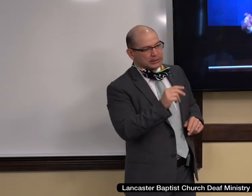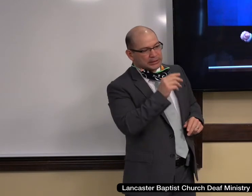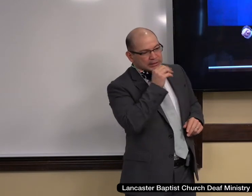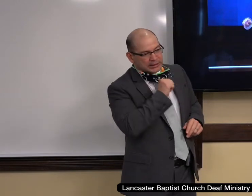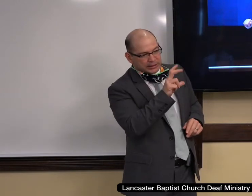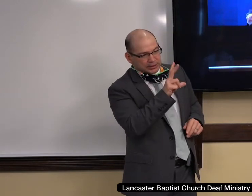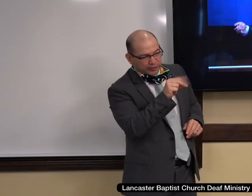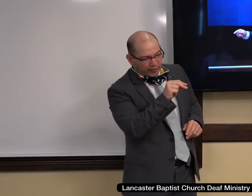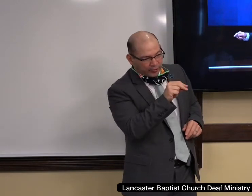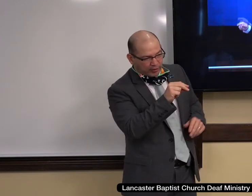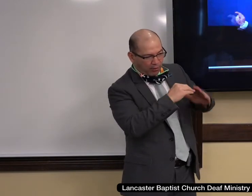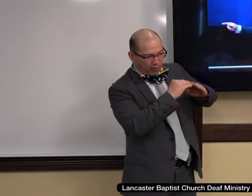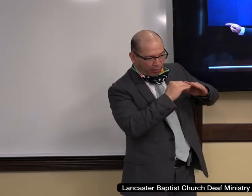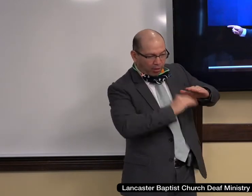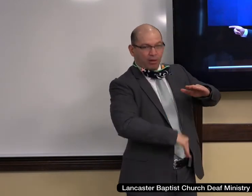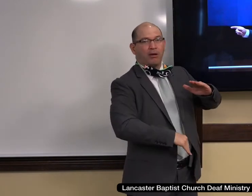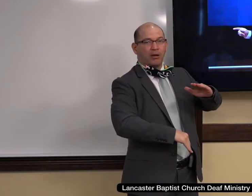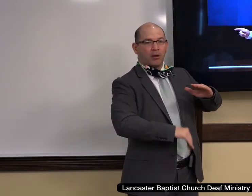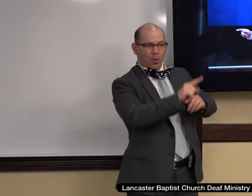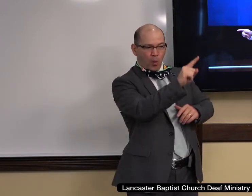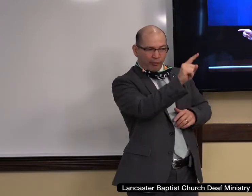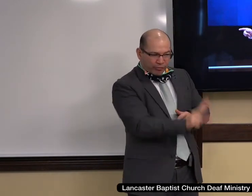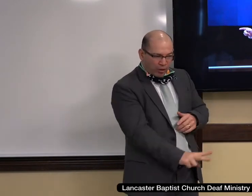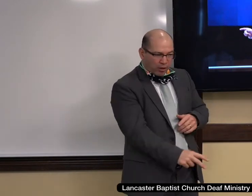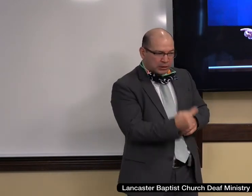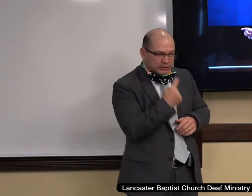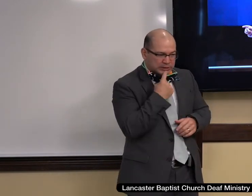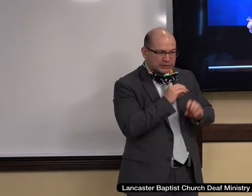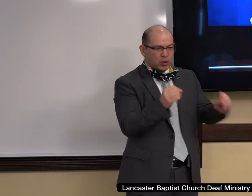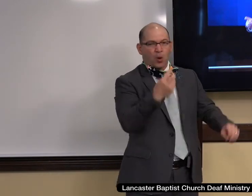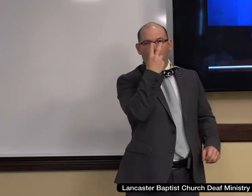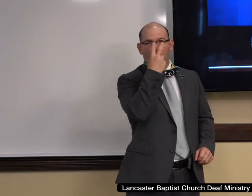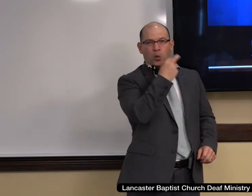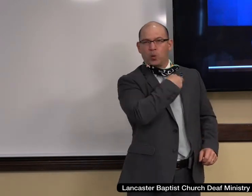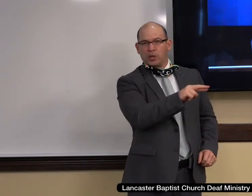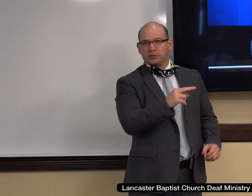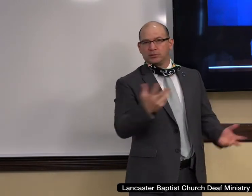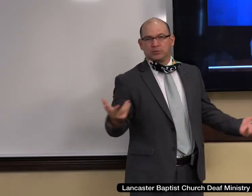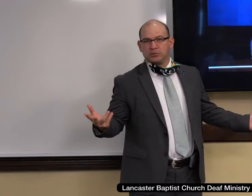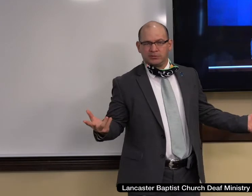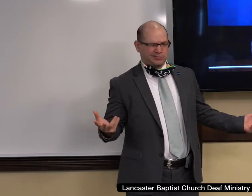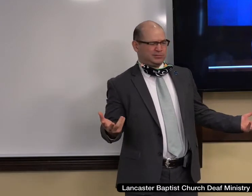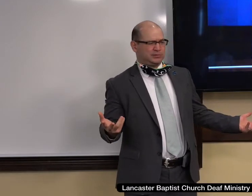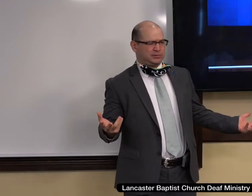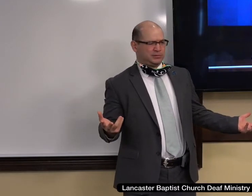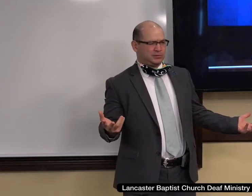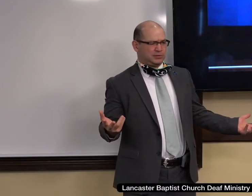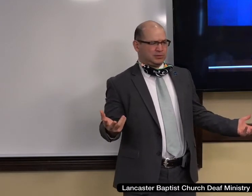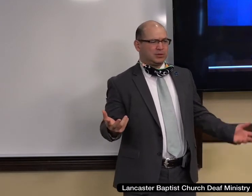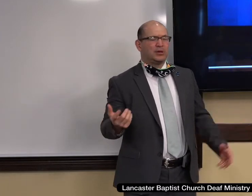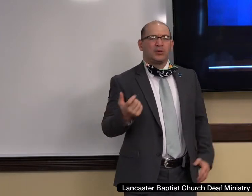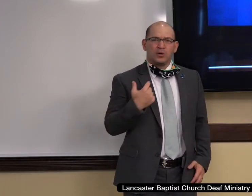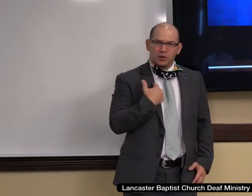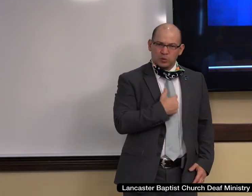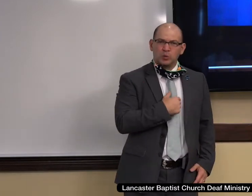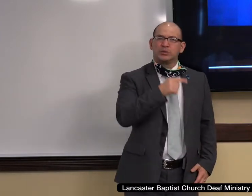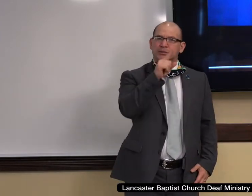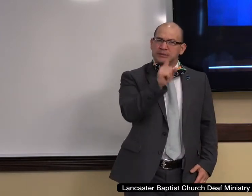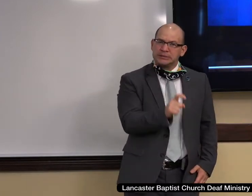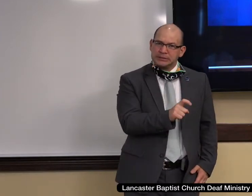no religious affiliation. And somehow we've got to reach back out to single adults and to the younger generation.